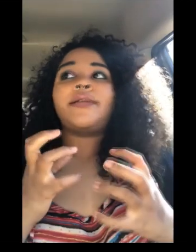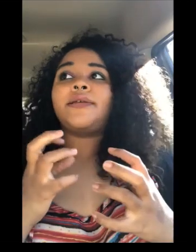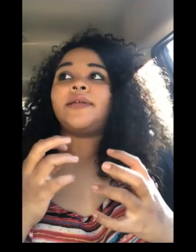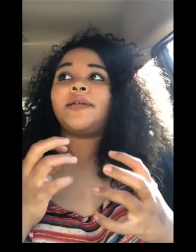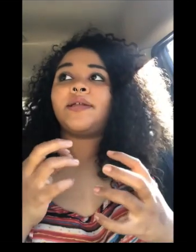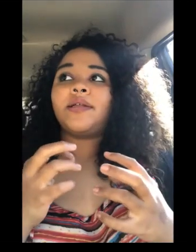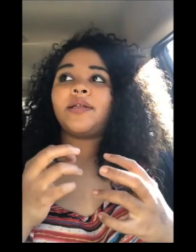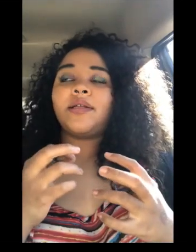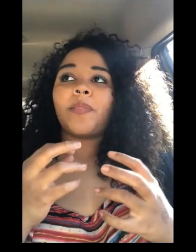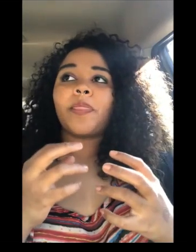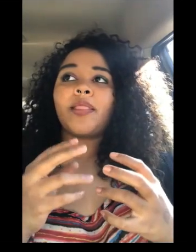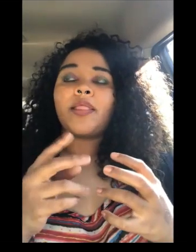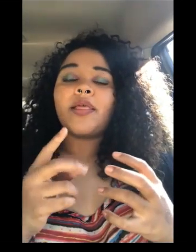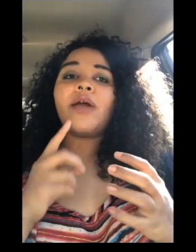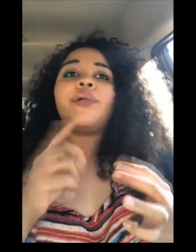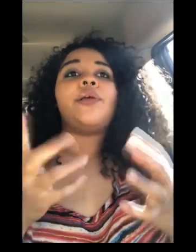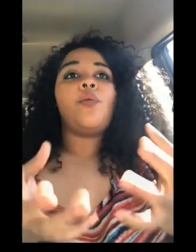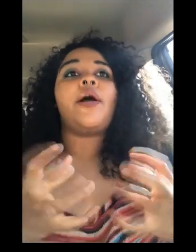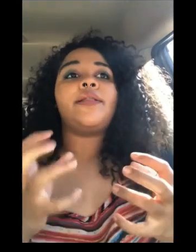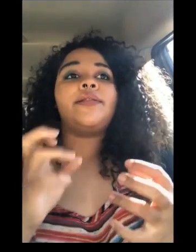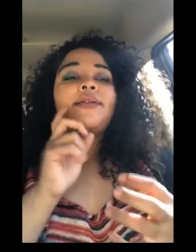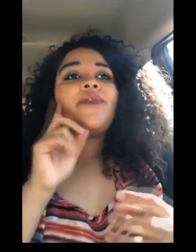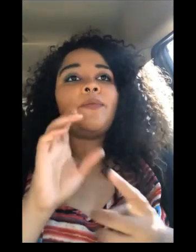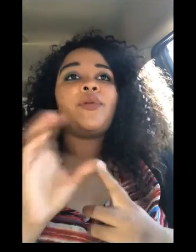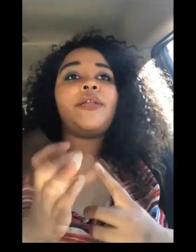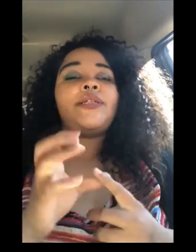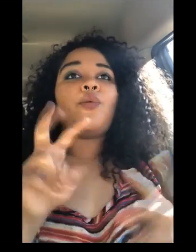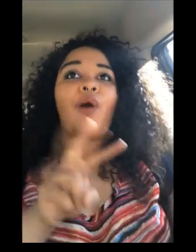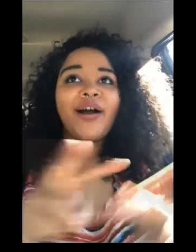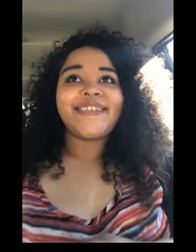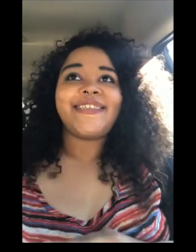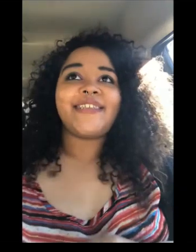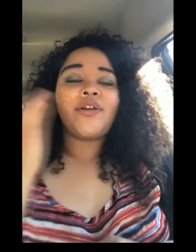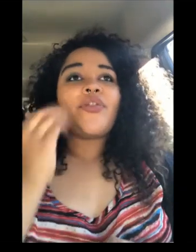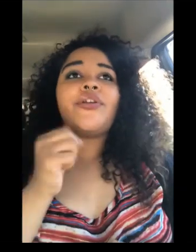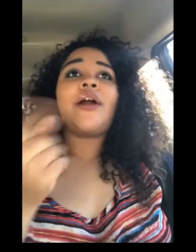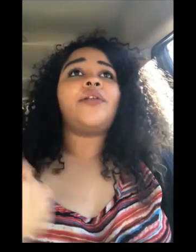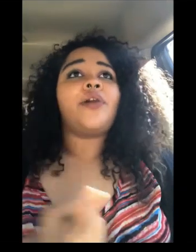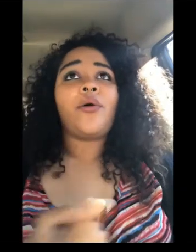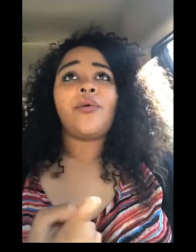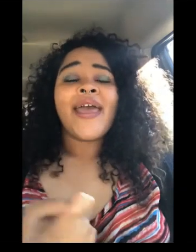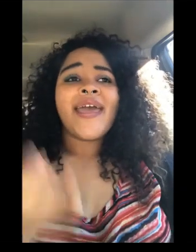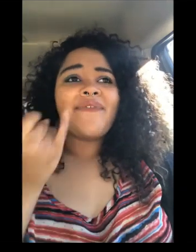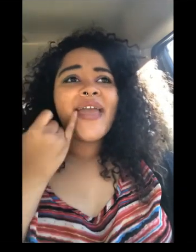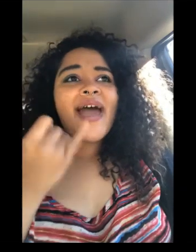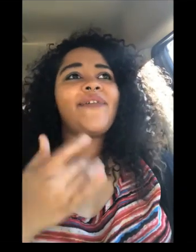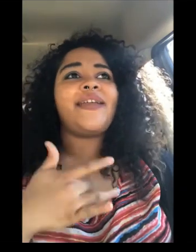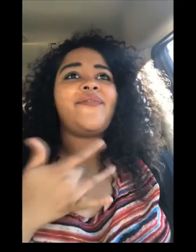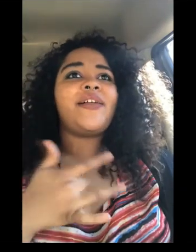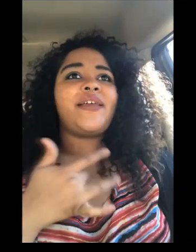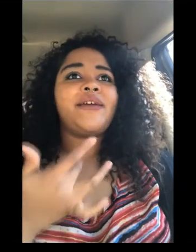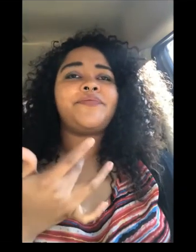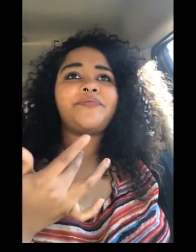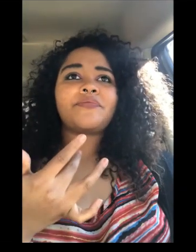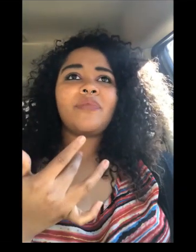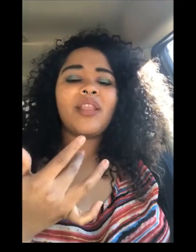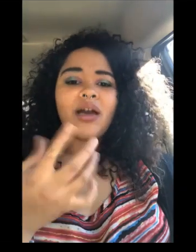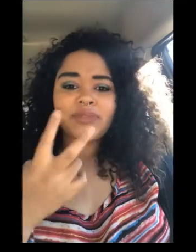i really want the deaf community to watch this and know that they're not alone if they have any feeling of